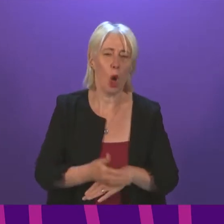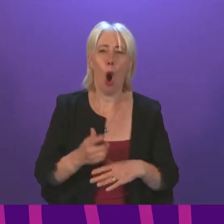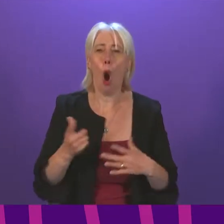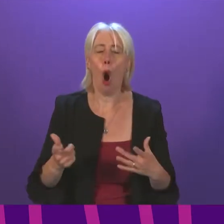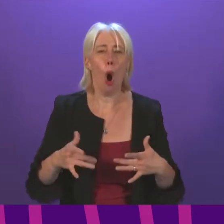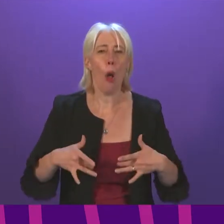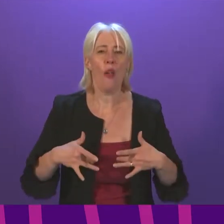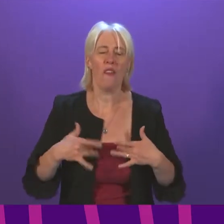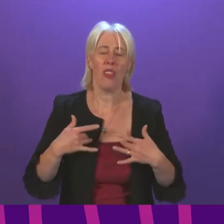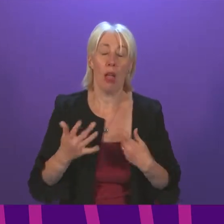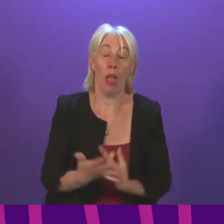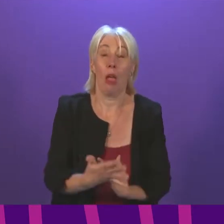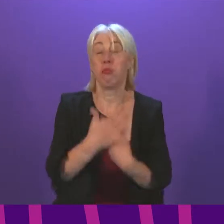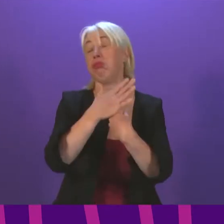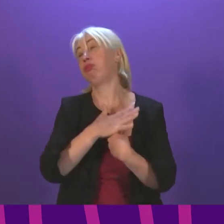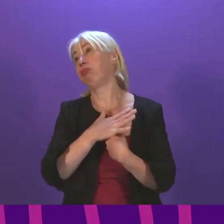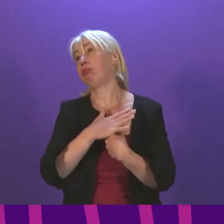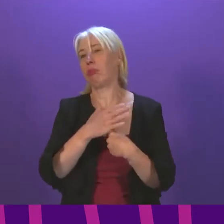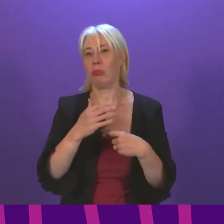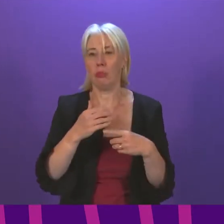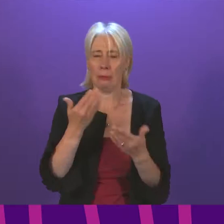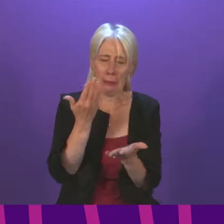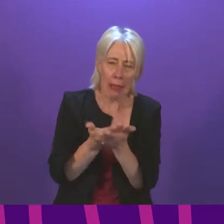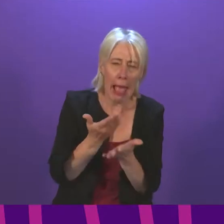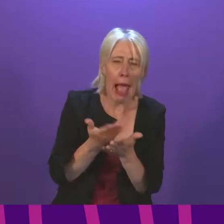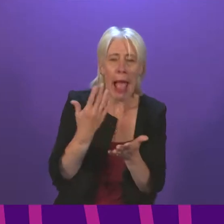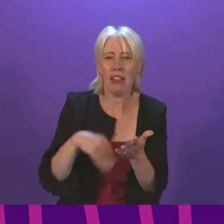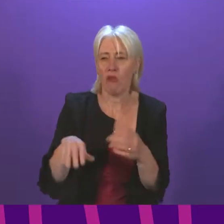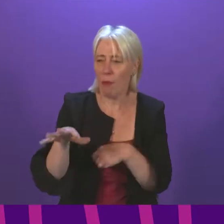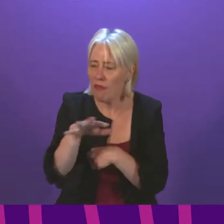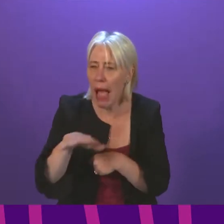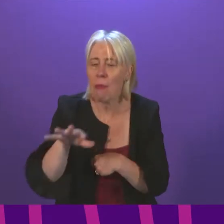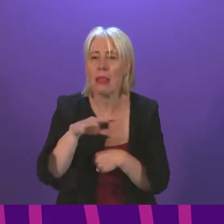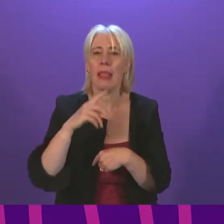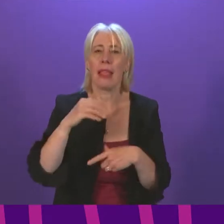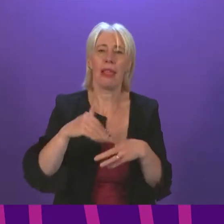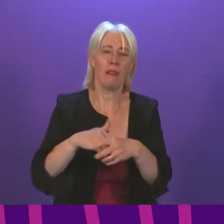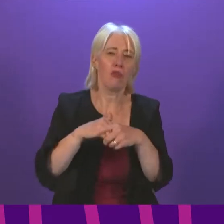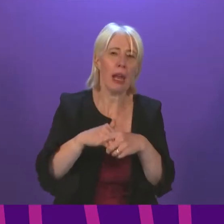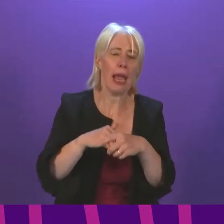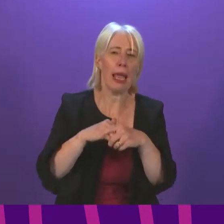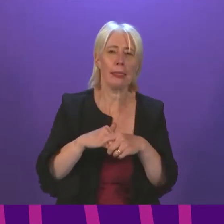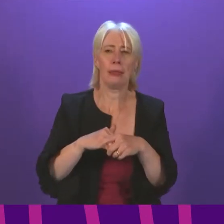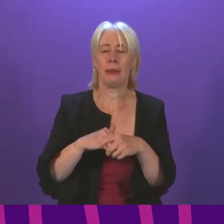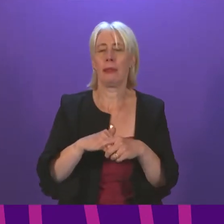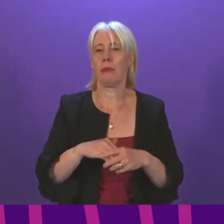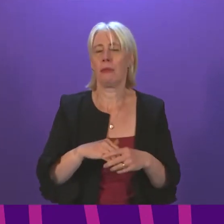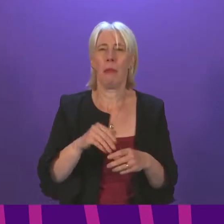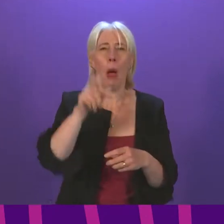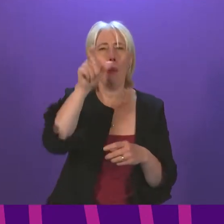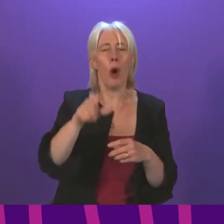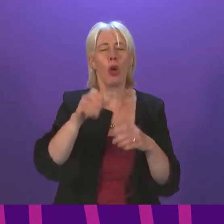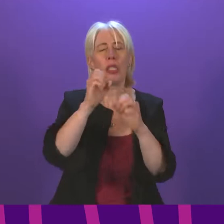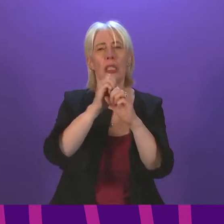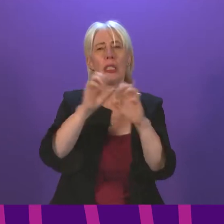demands of family and friends, someone who is burdened by the pain and